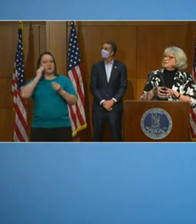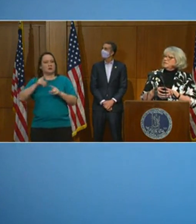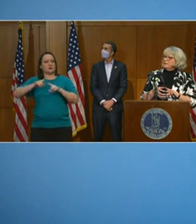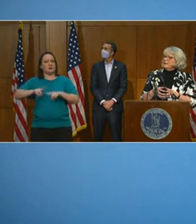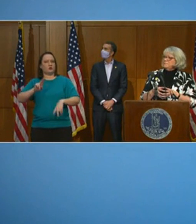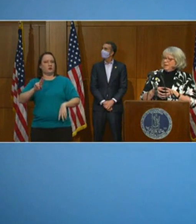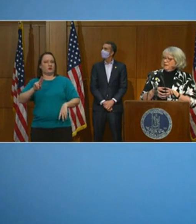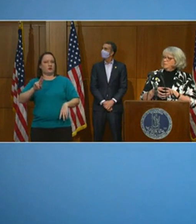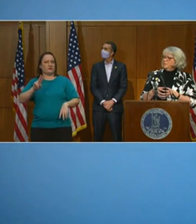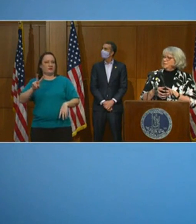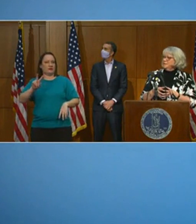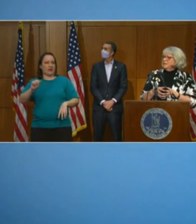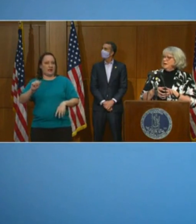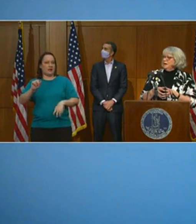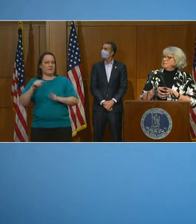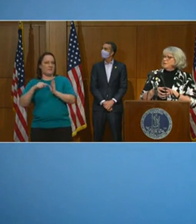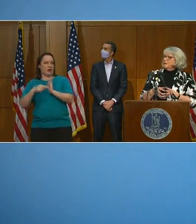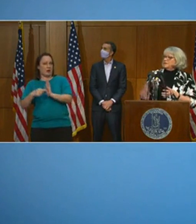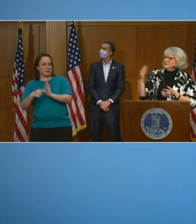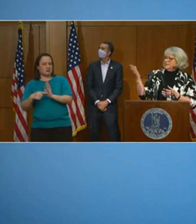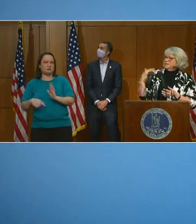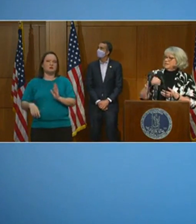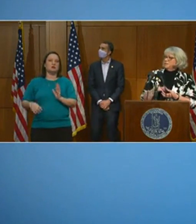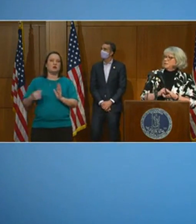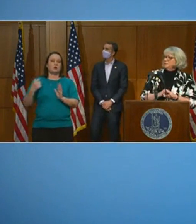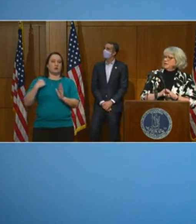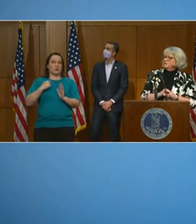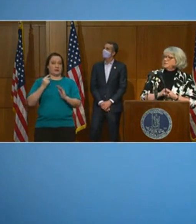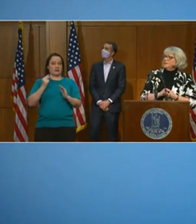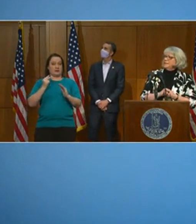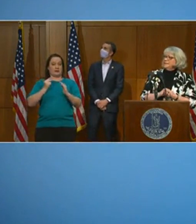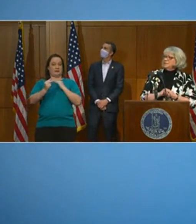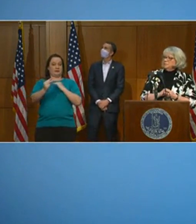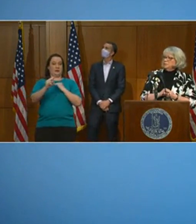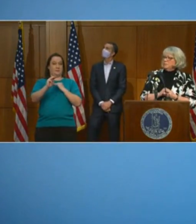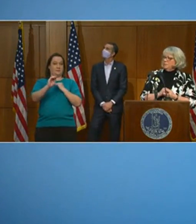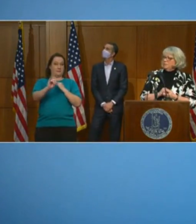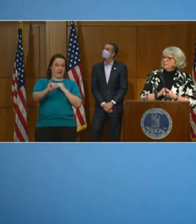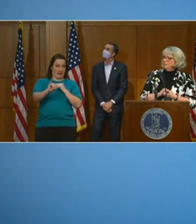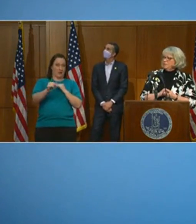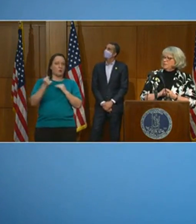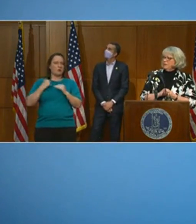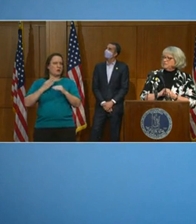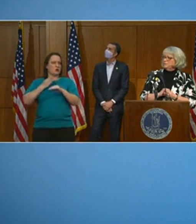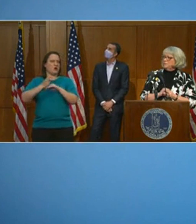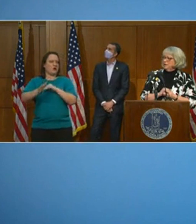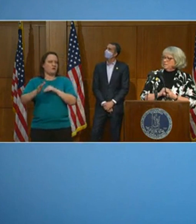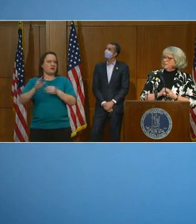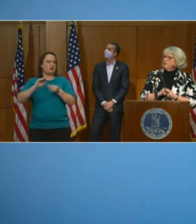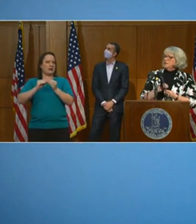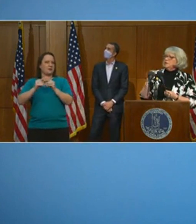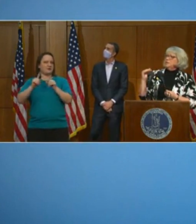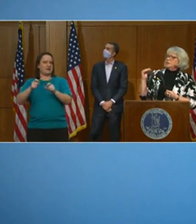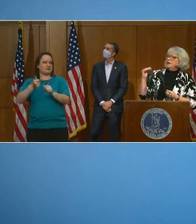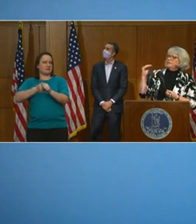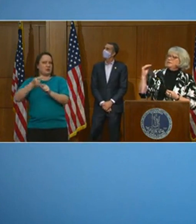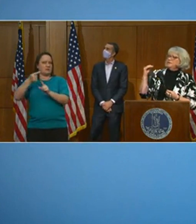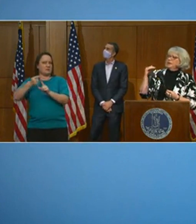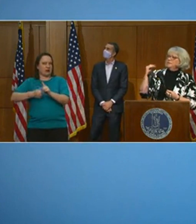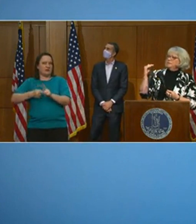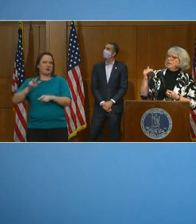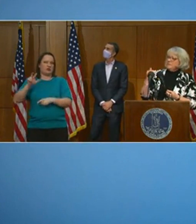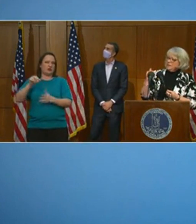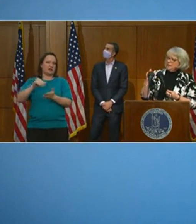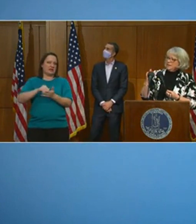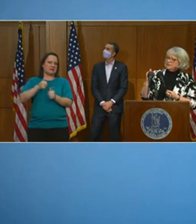anticipate in May and we did far exceed the number of tests that we needed to do per month, 30,000 per month. You look at that, then you